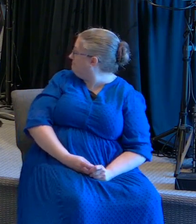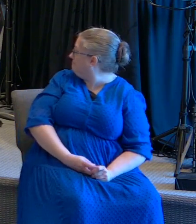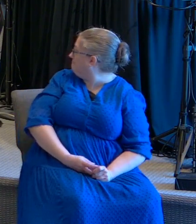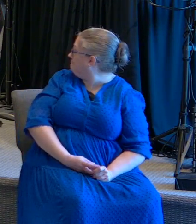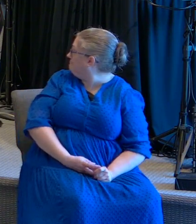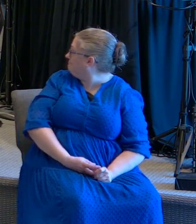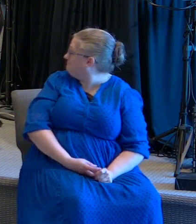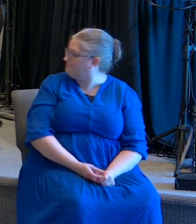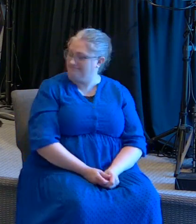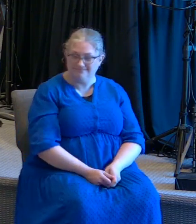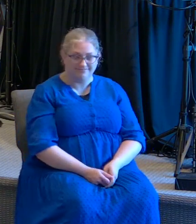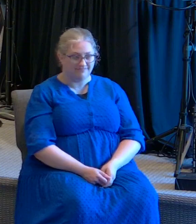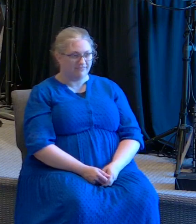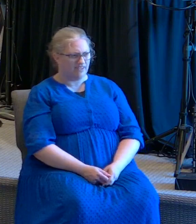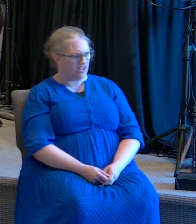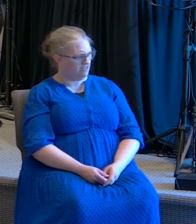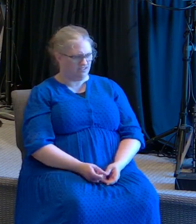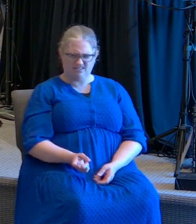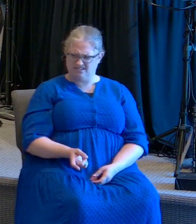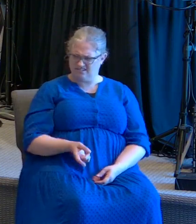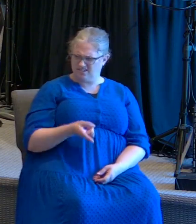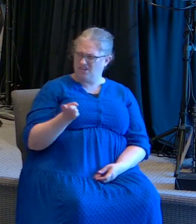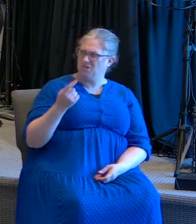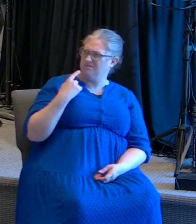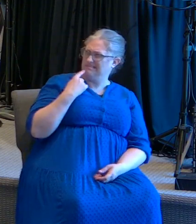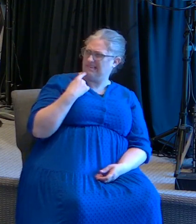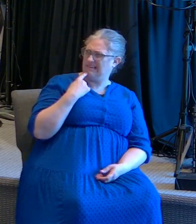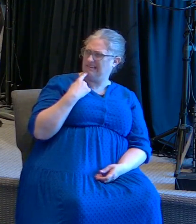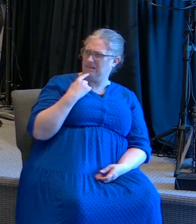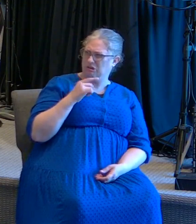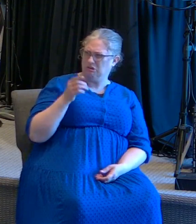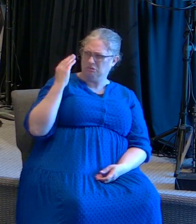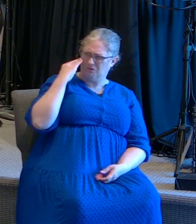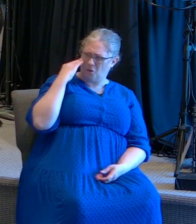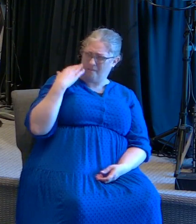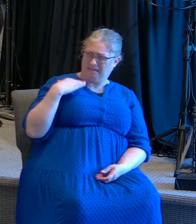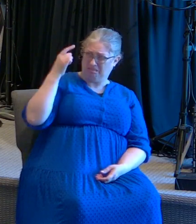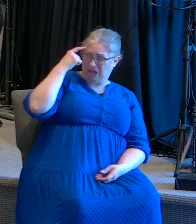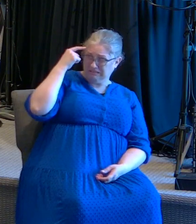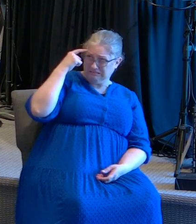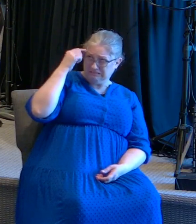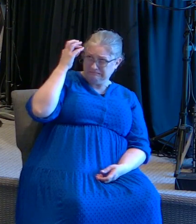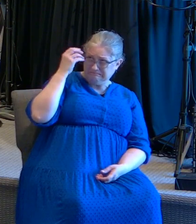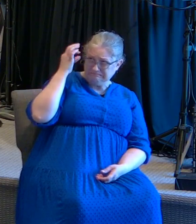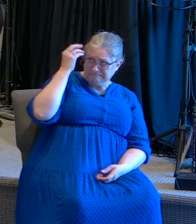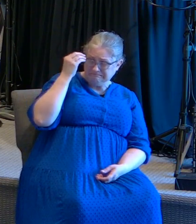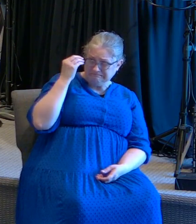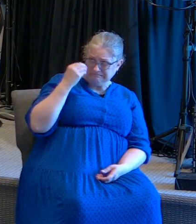Are you saying you know what I'm thinking? Y dice, está leyendo la mente.